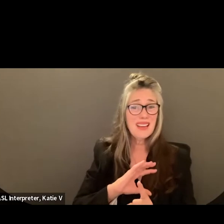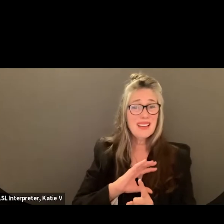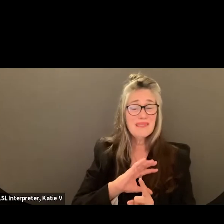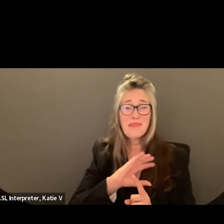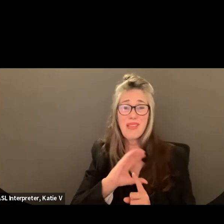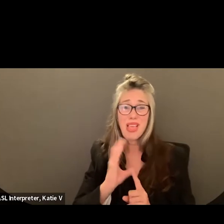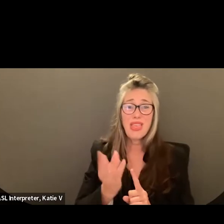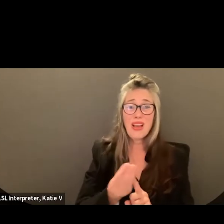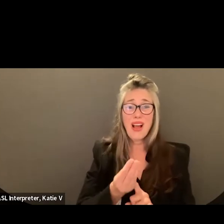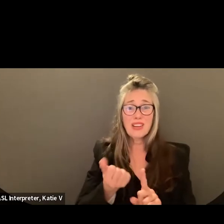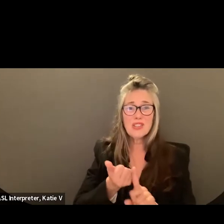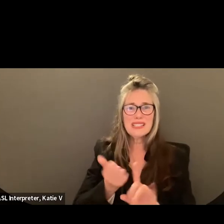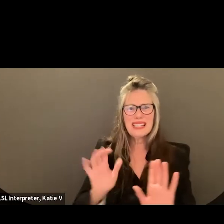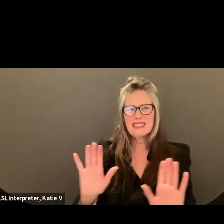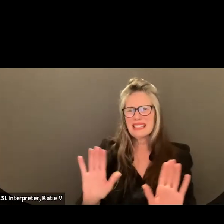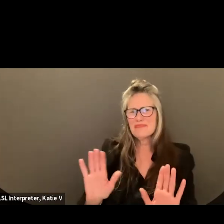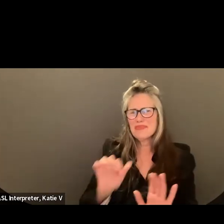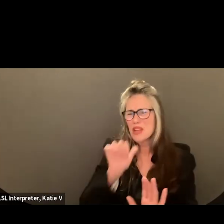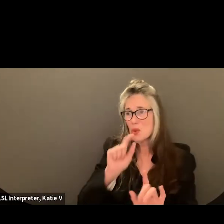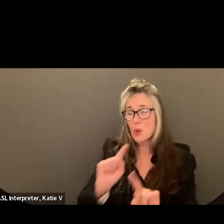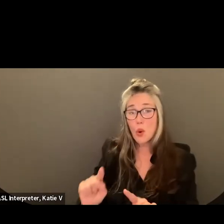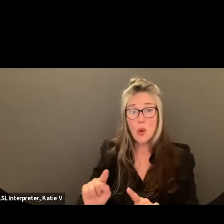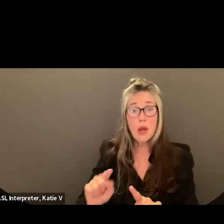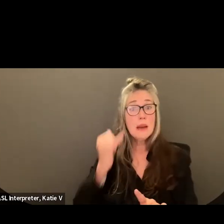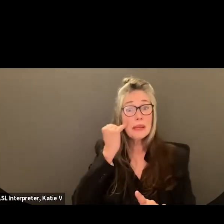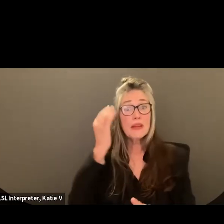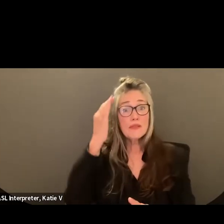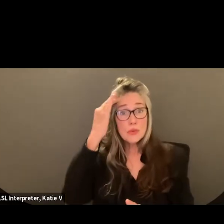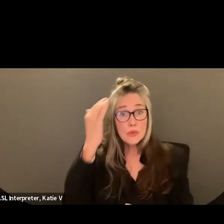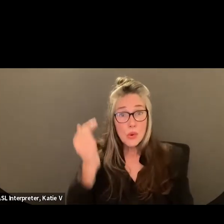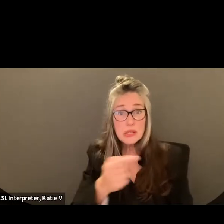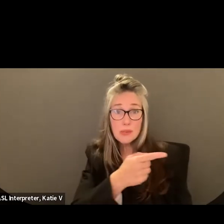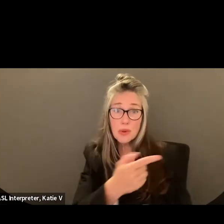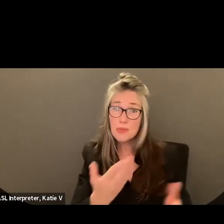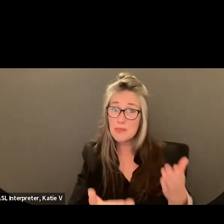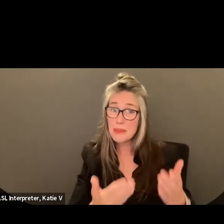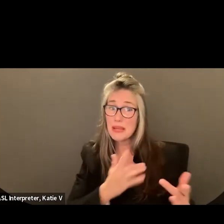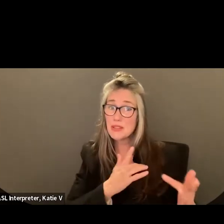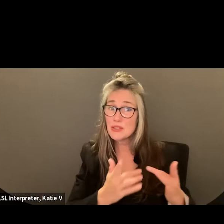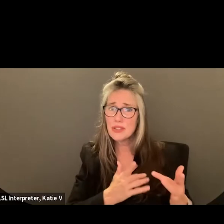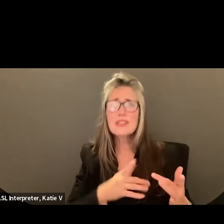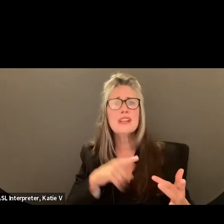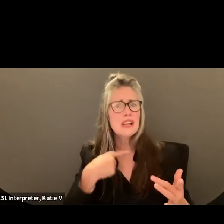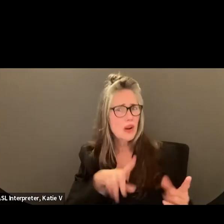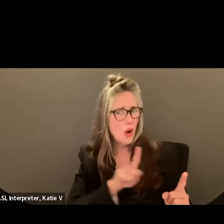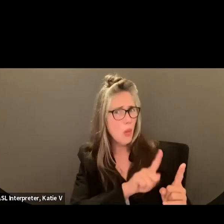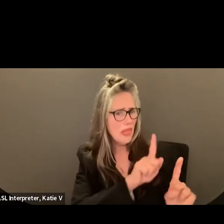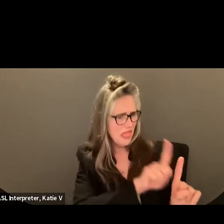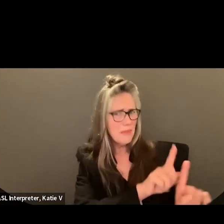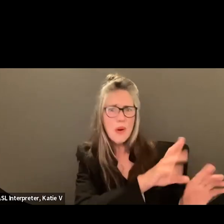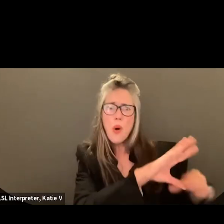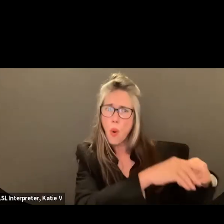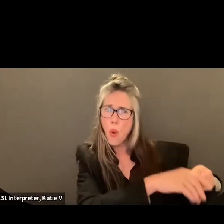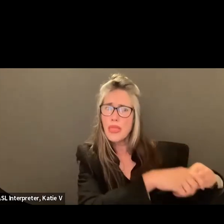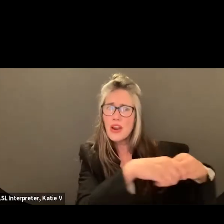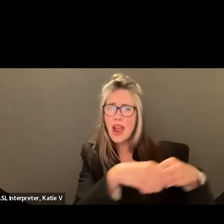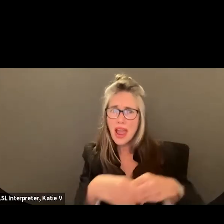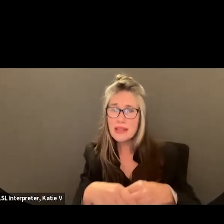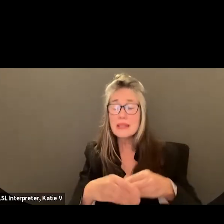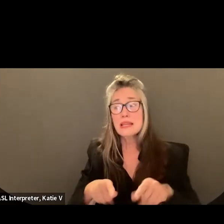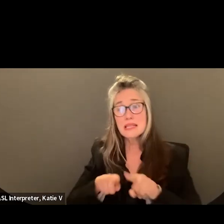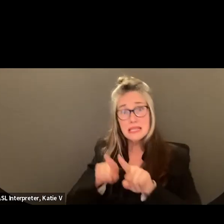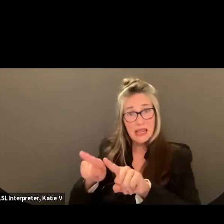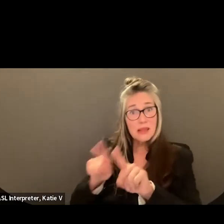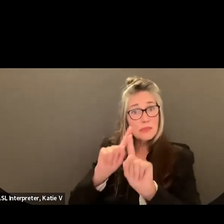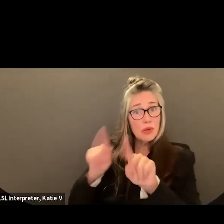there. So it's really important that if you know someone go with them, take their hand, hold their hand, how they're being a part of that. And as they as they go through